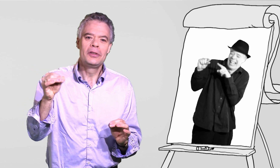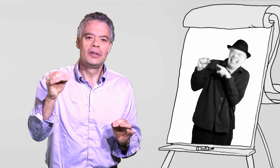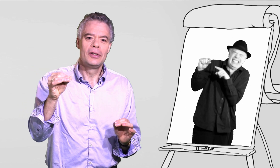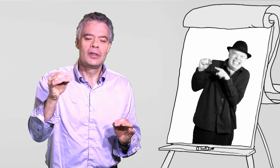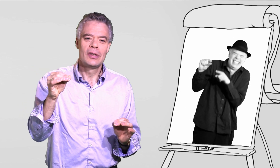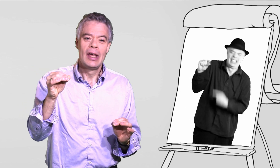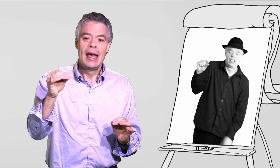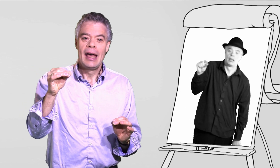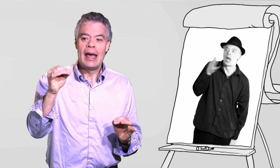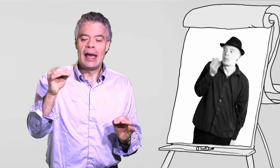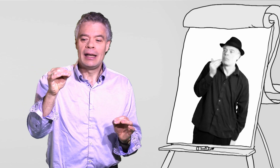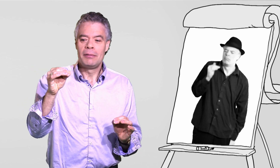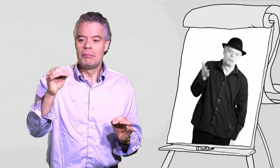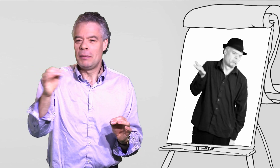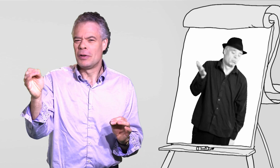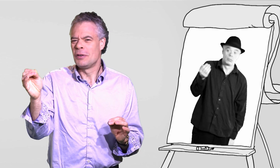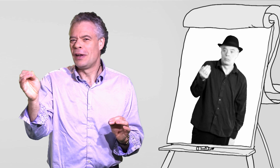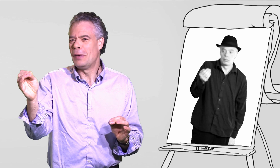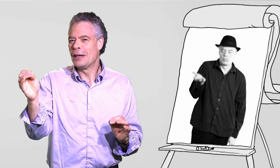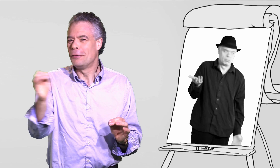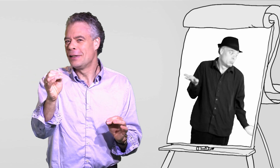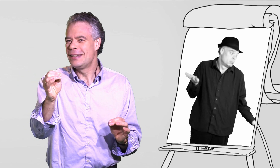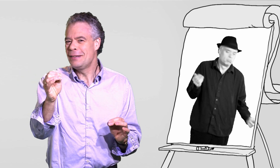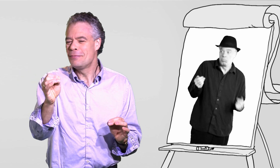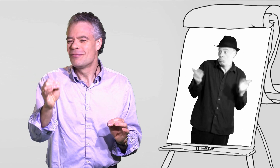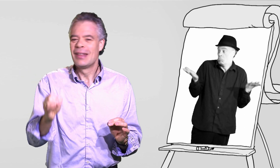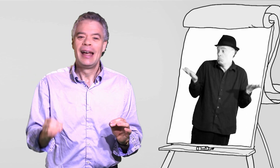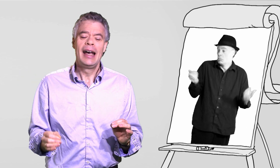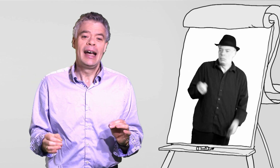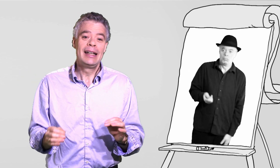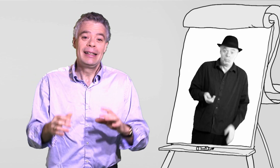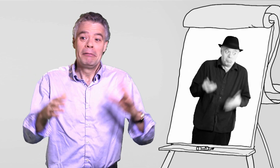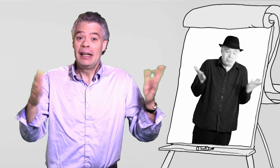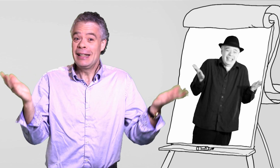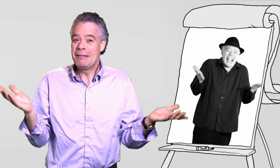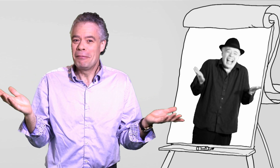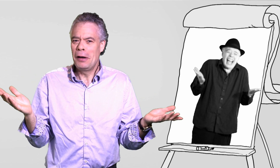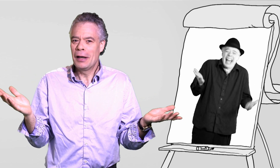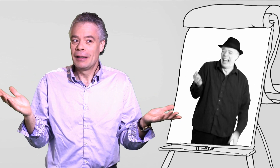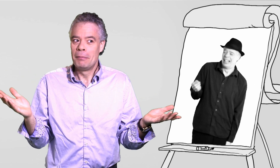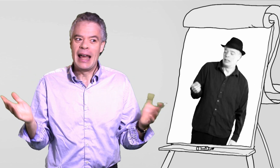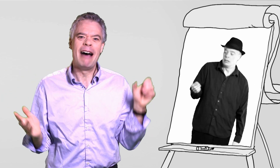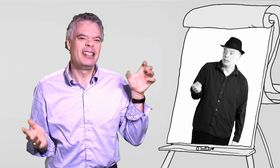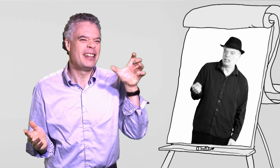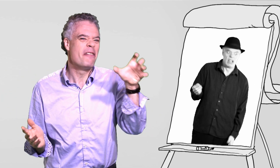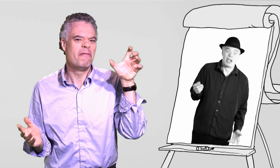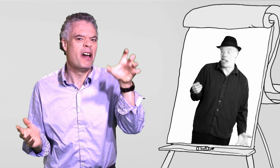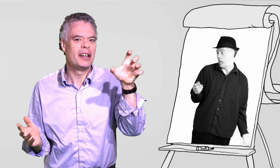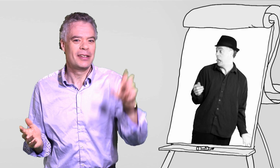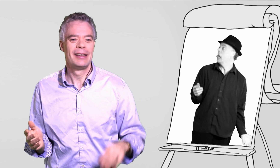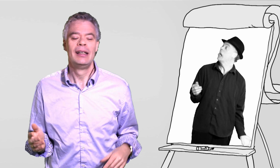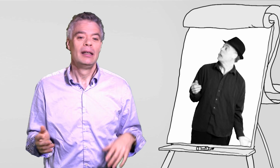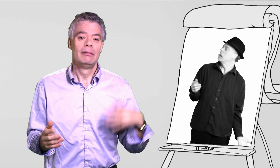dosages and maybe also very bad quality. And it doesn't work. But our stuff